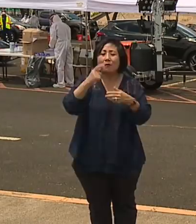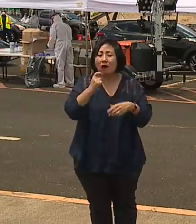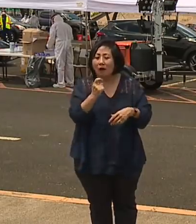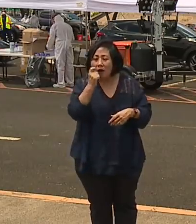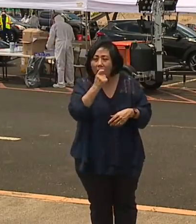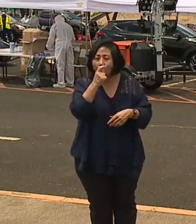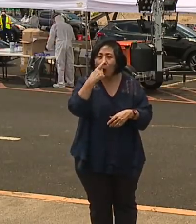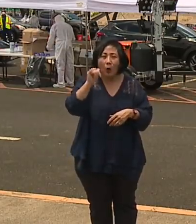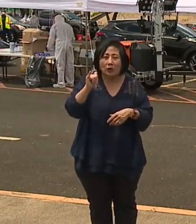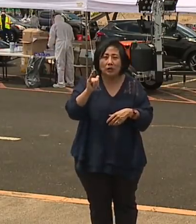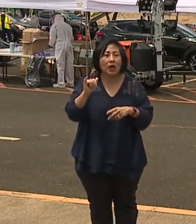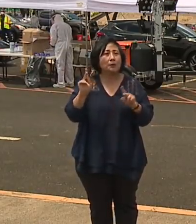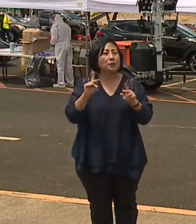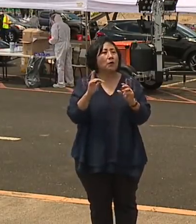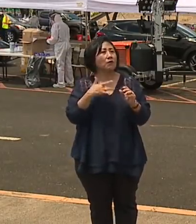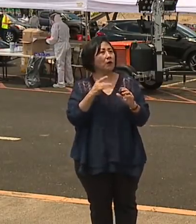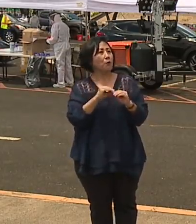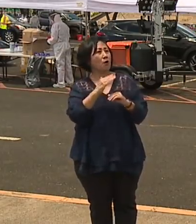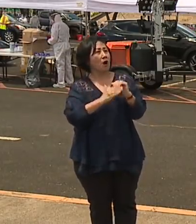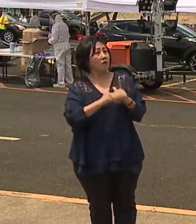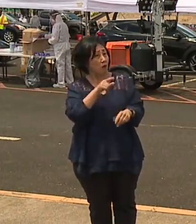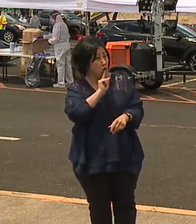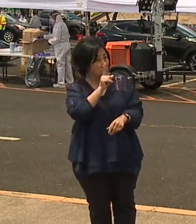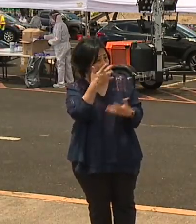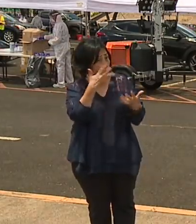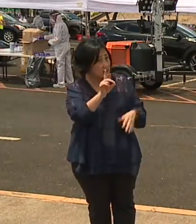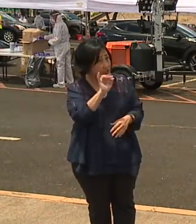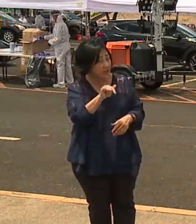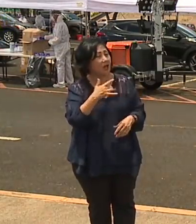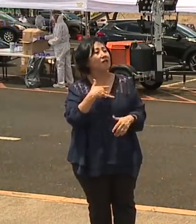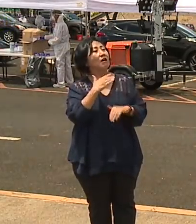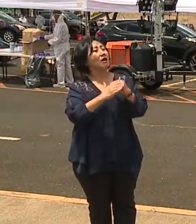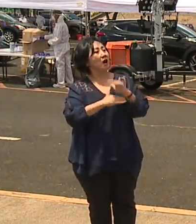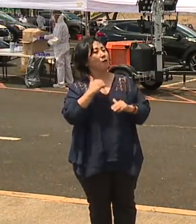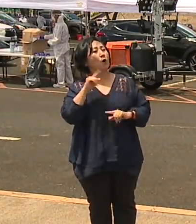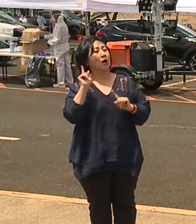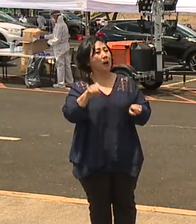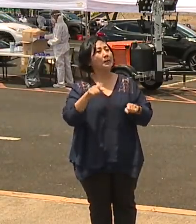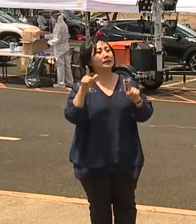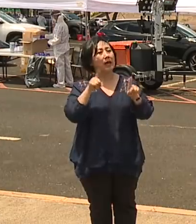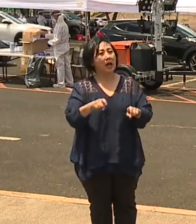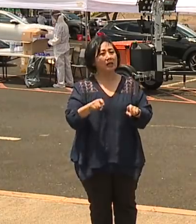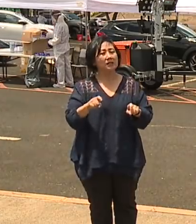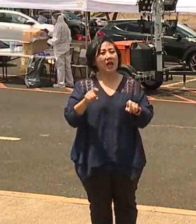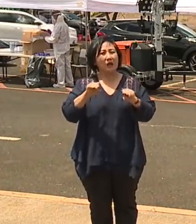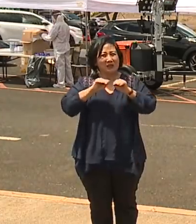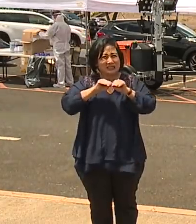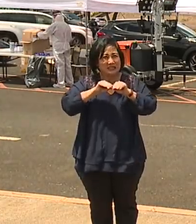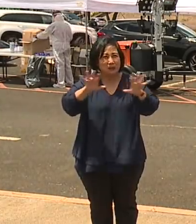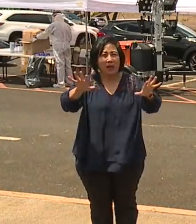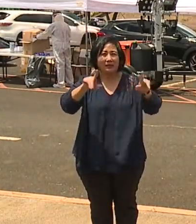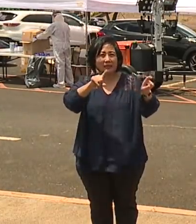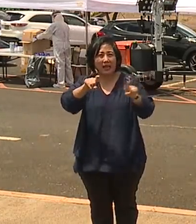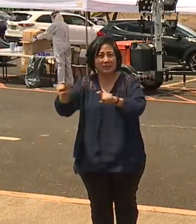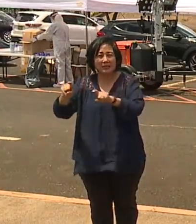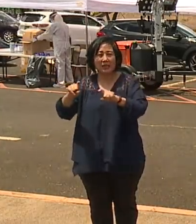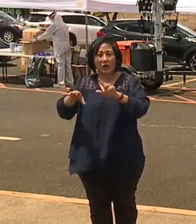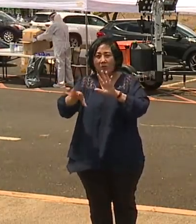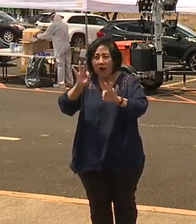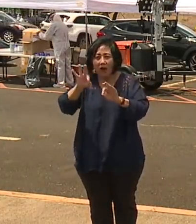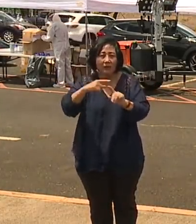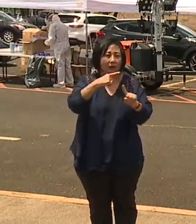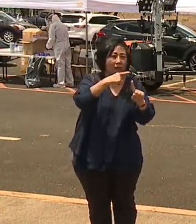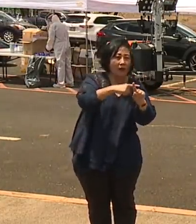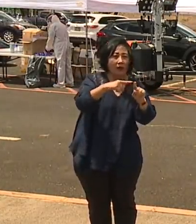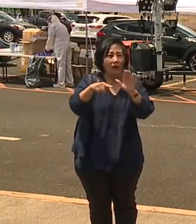so that more people will feel comfortable coming out and getting tested and we can get visibility on this virus and get a handle on it. I'm confident we can